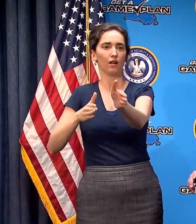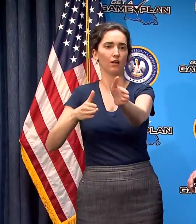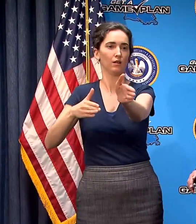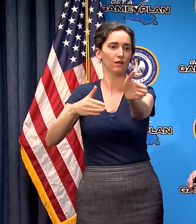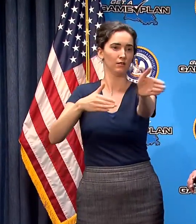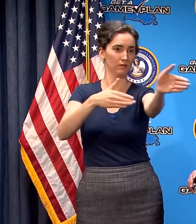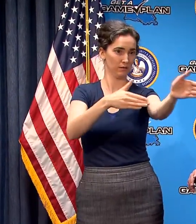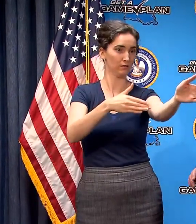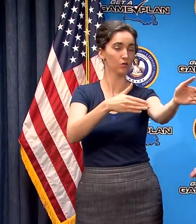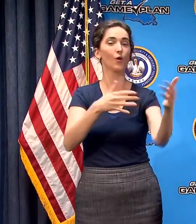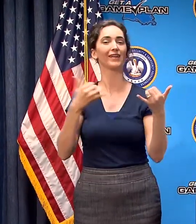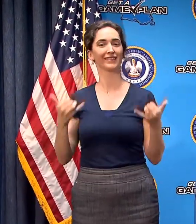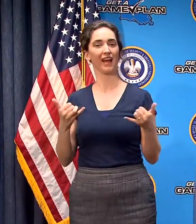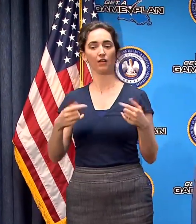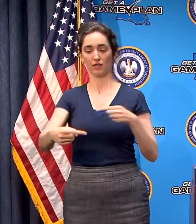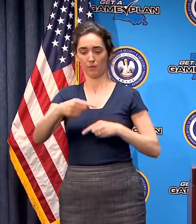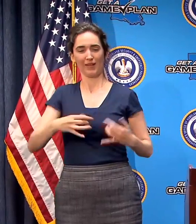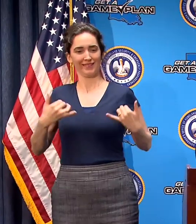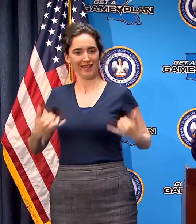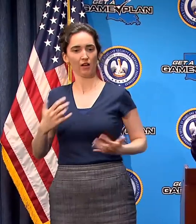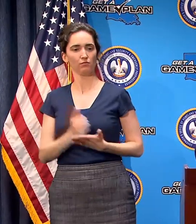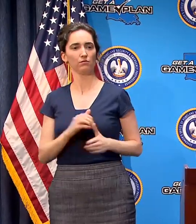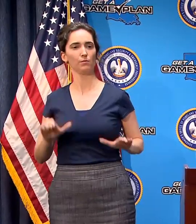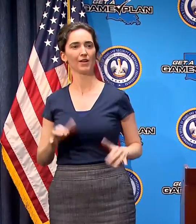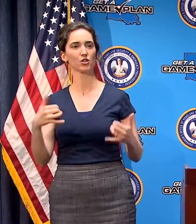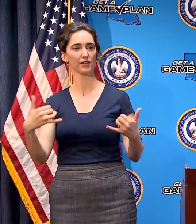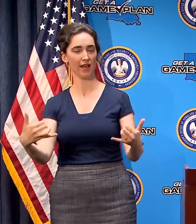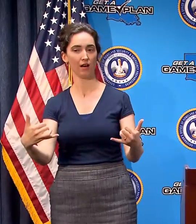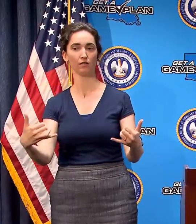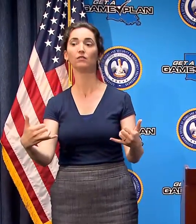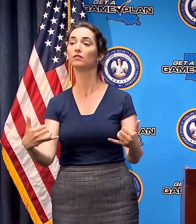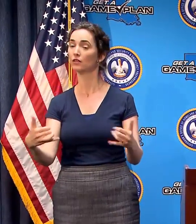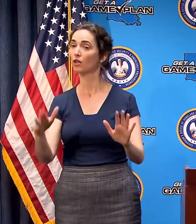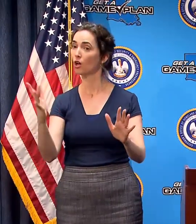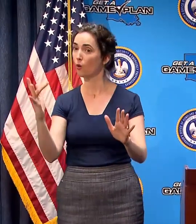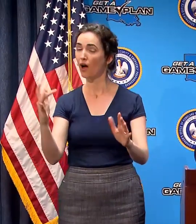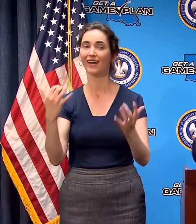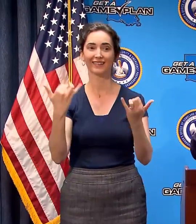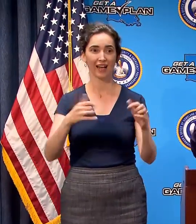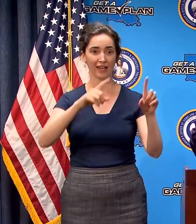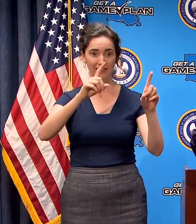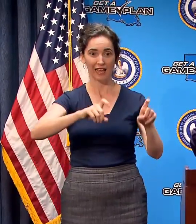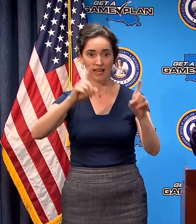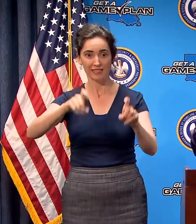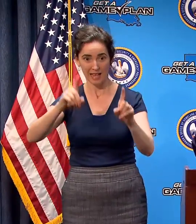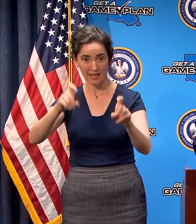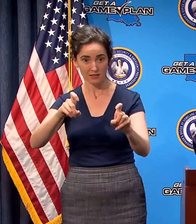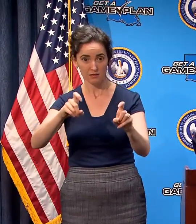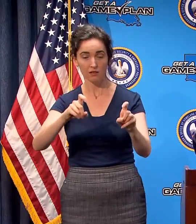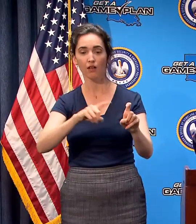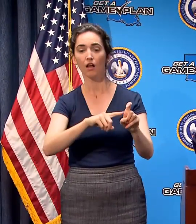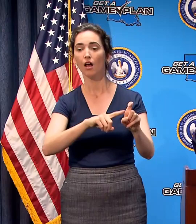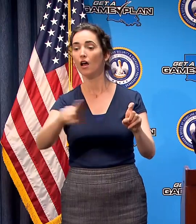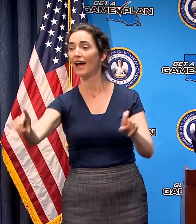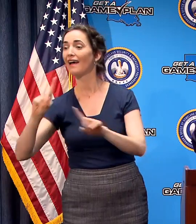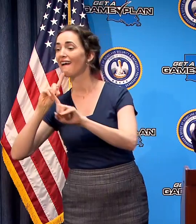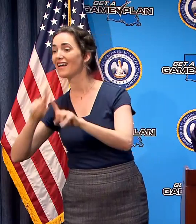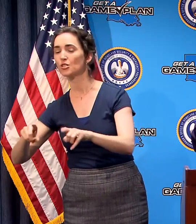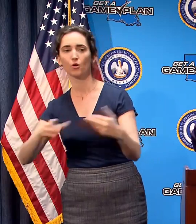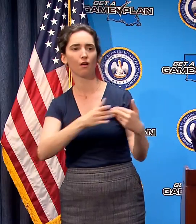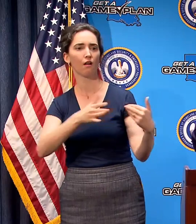take action now and it's especially true since testing and positive cases lag for some period of time after